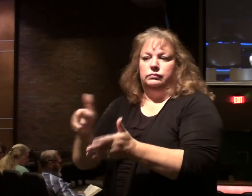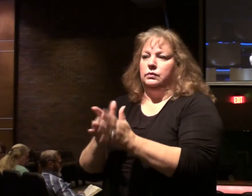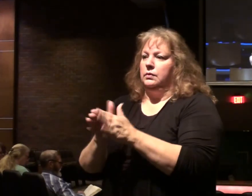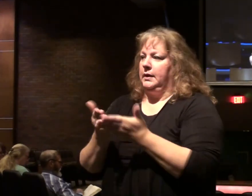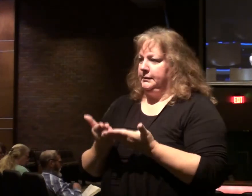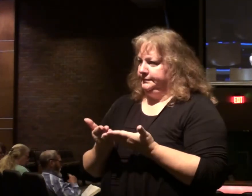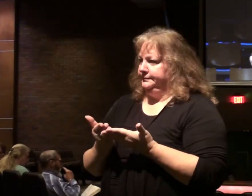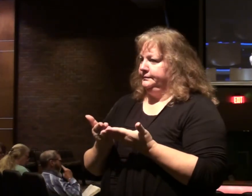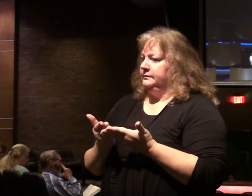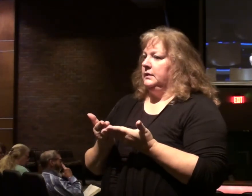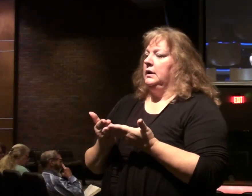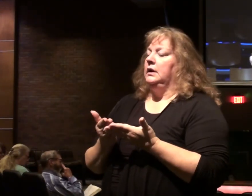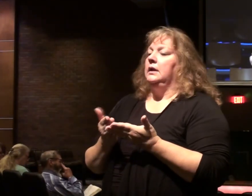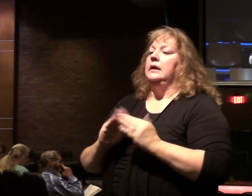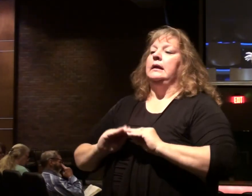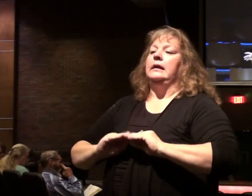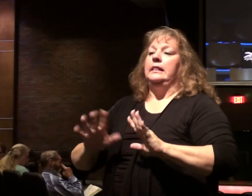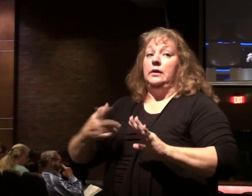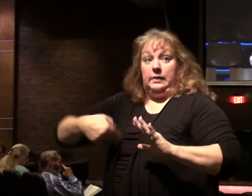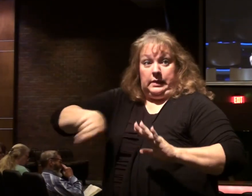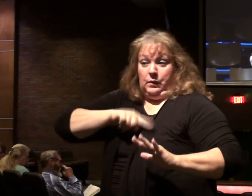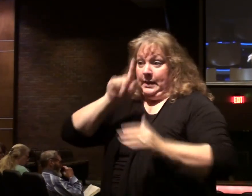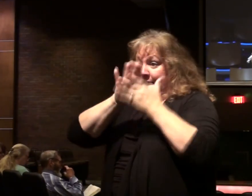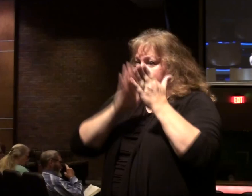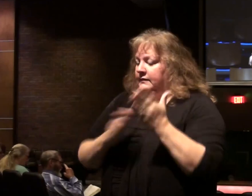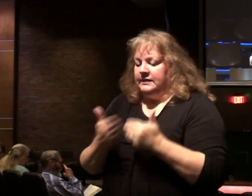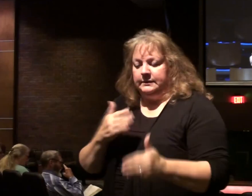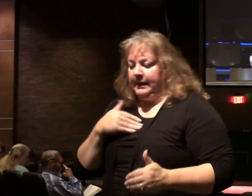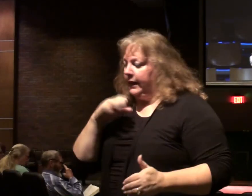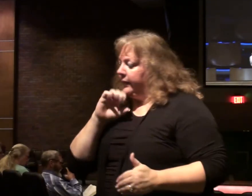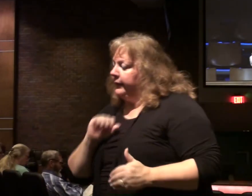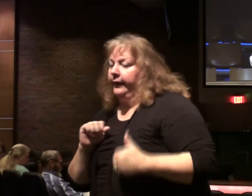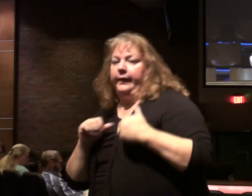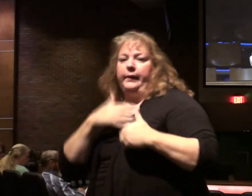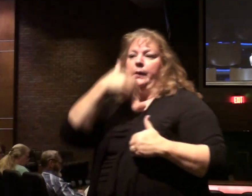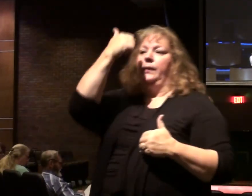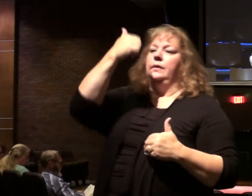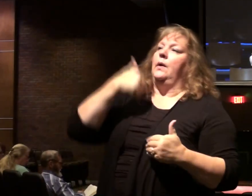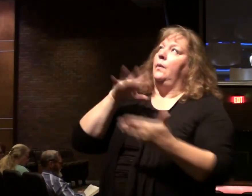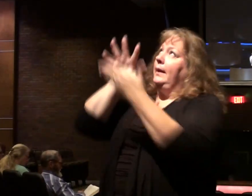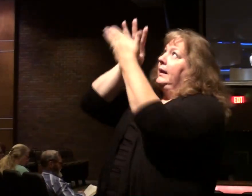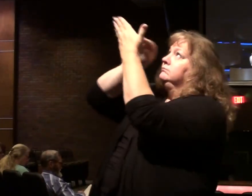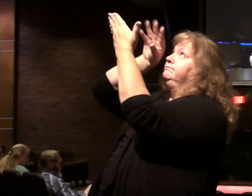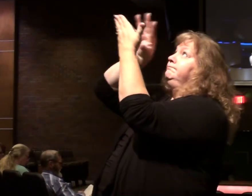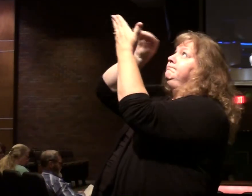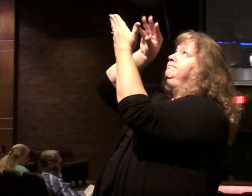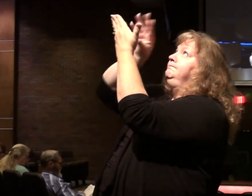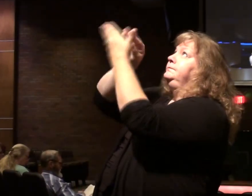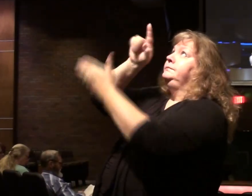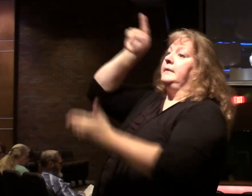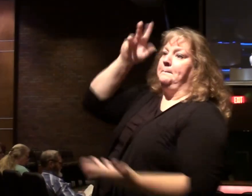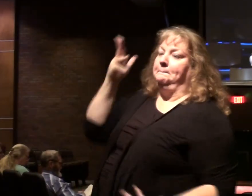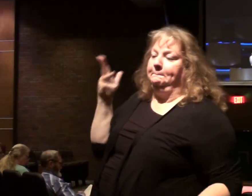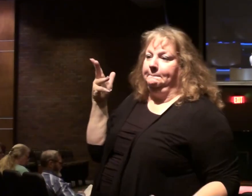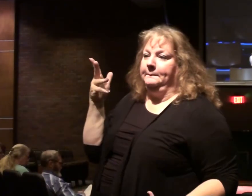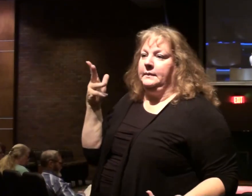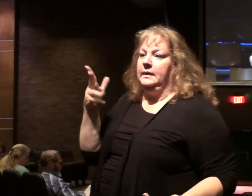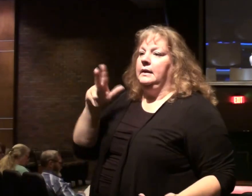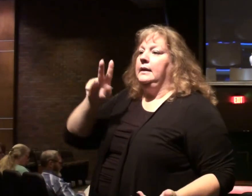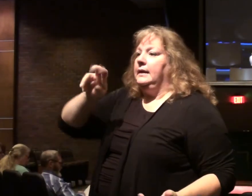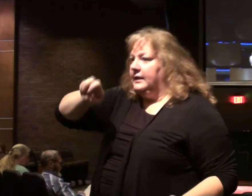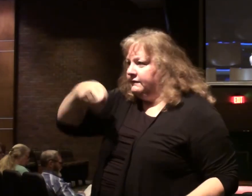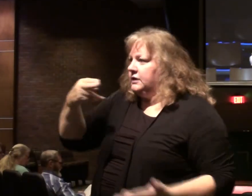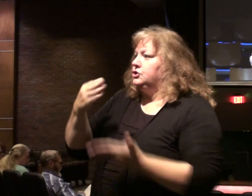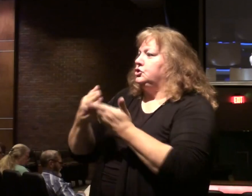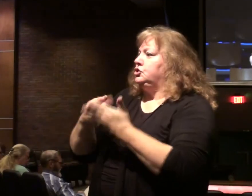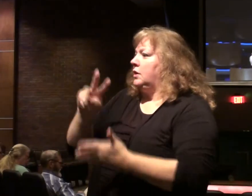It makes clear that believers of all ages, believers today, we are learners of Jesus Christ. Ephesians 2,